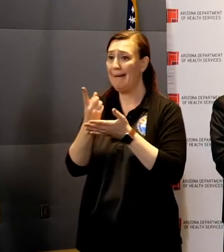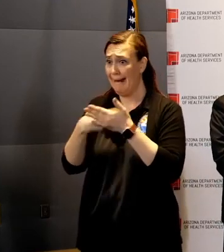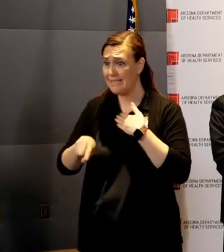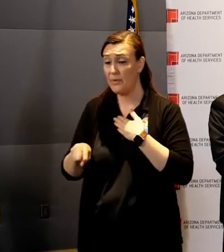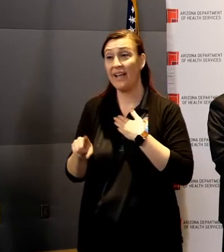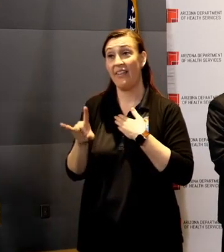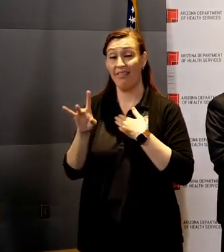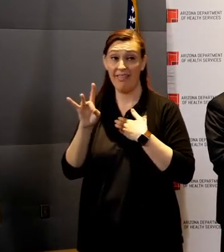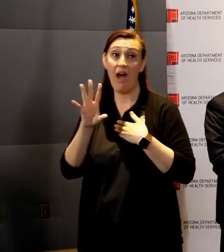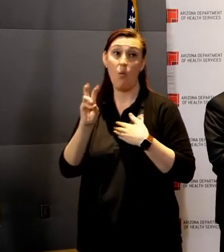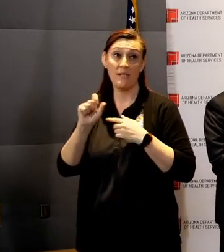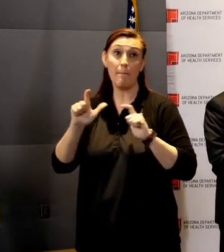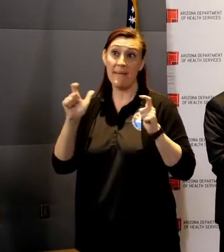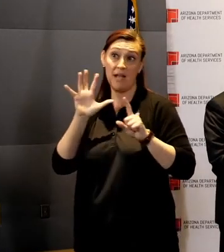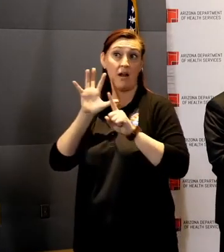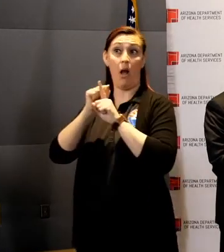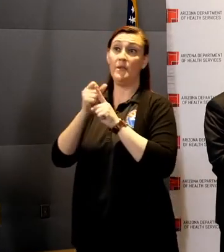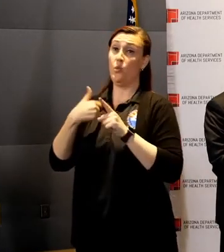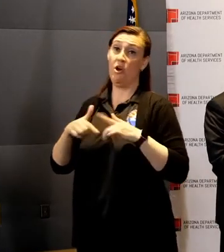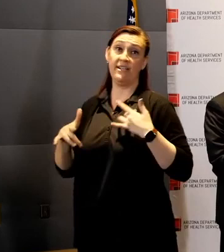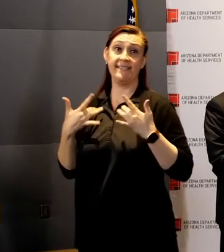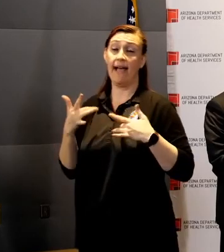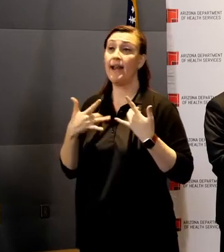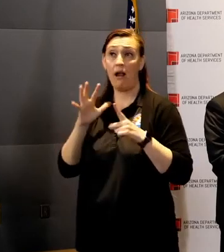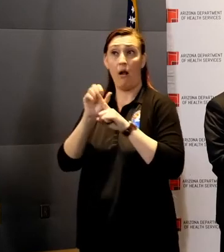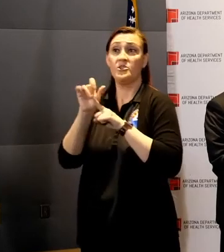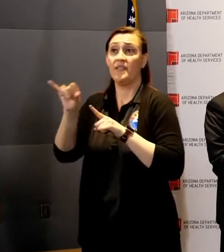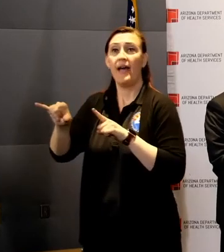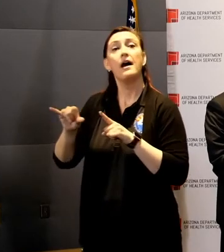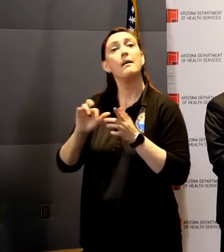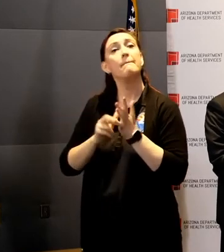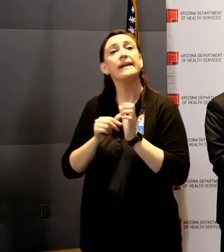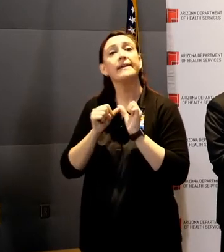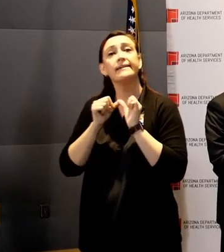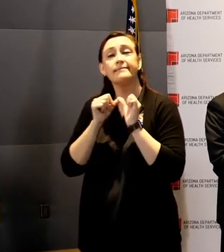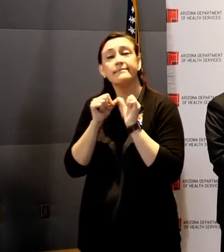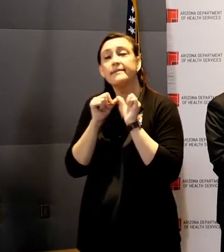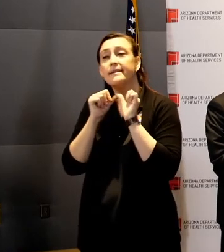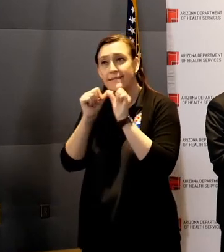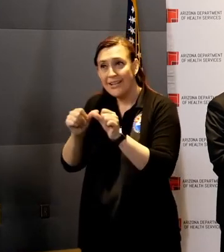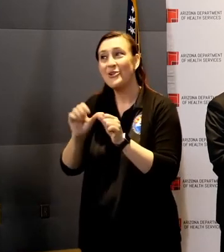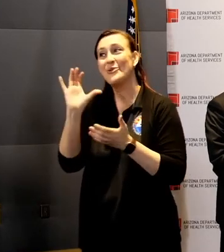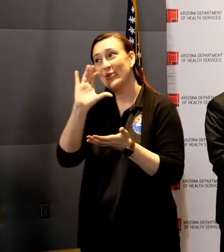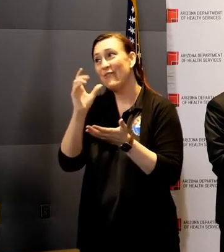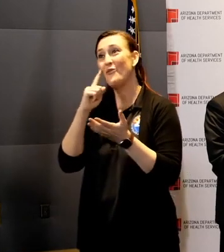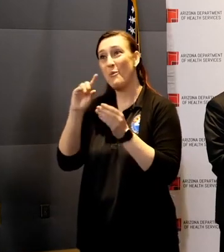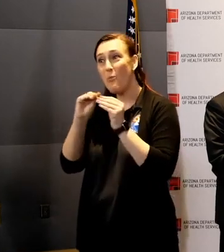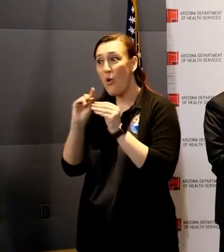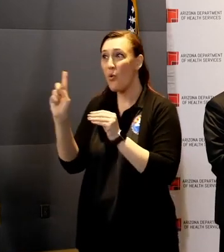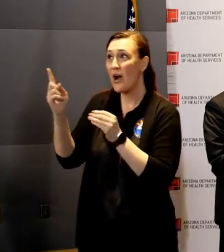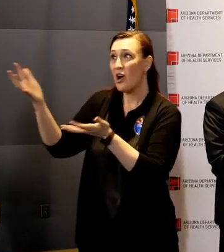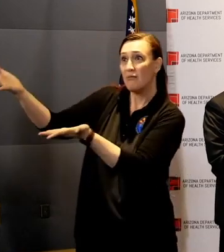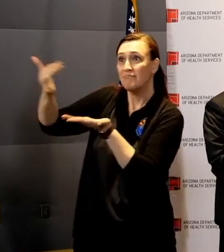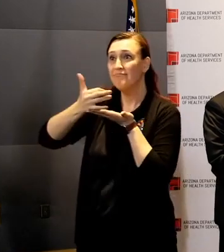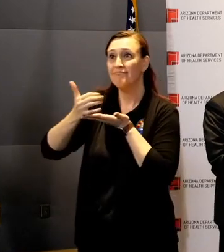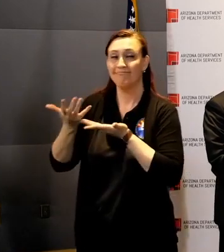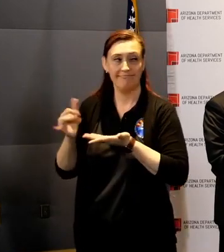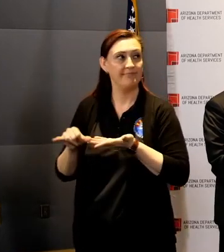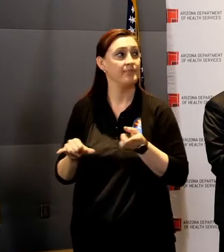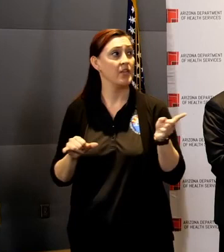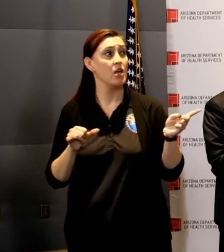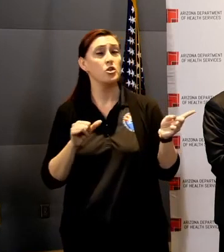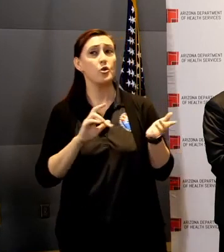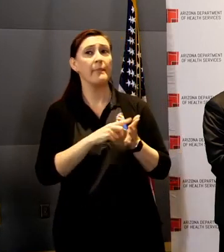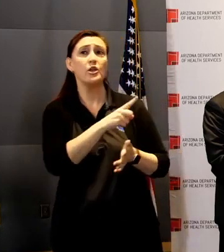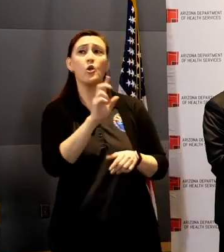quite an accomplishment. And so we're very excited about that. But we will continue to look for additional PPE and a request. private sector steps in